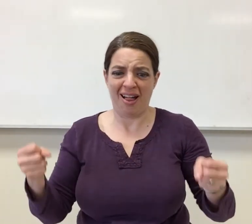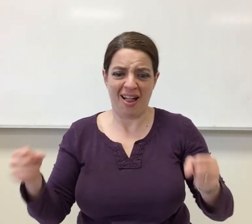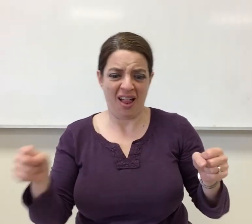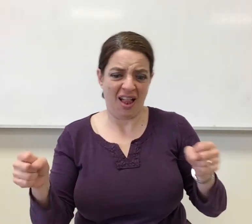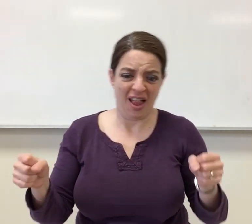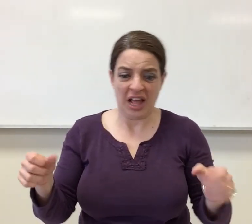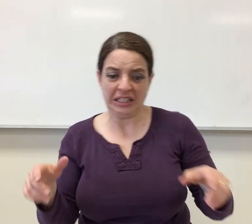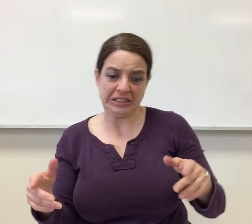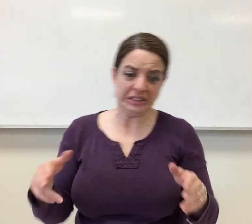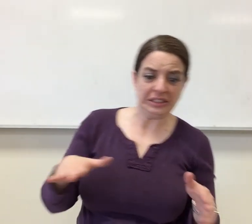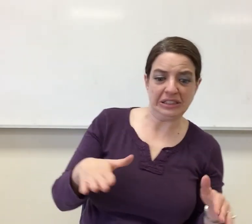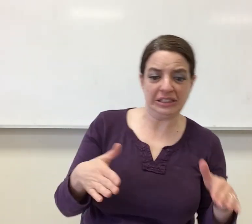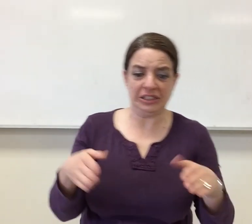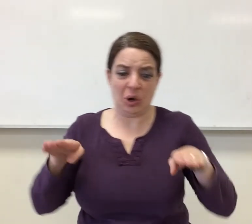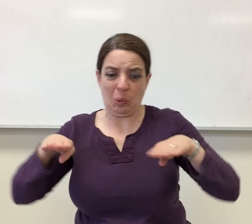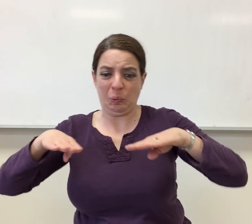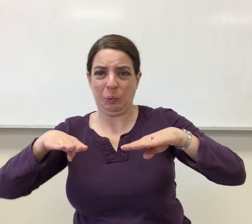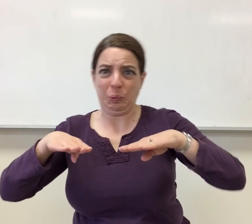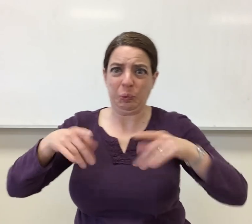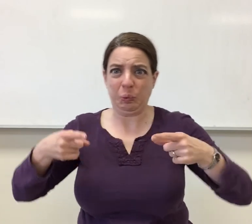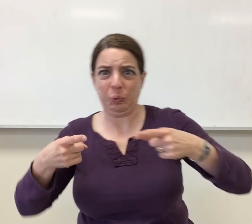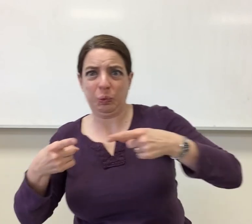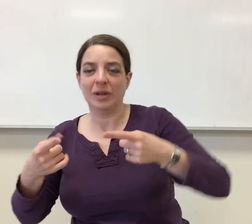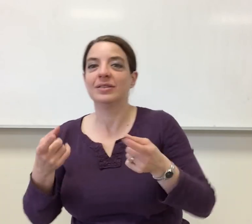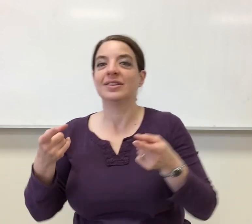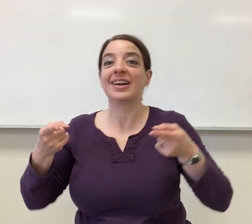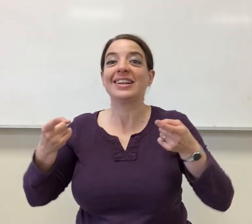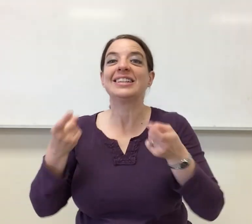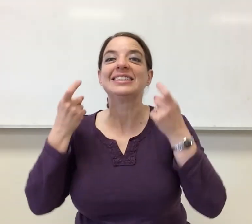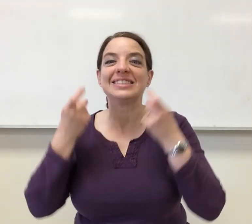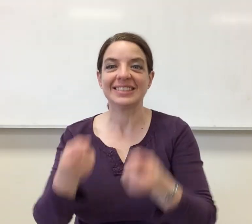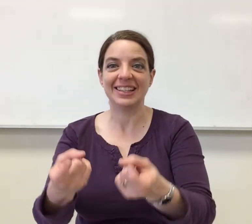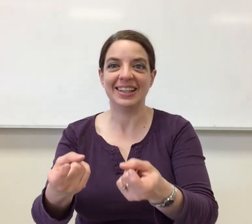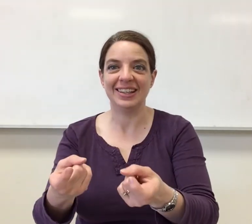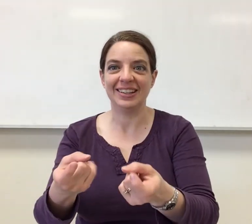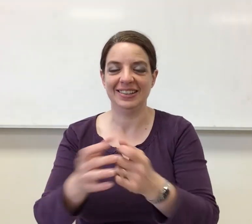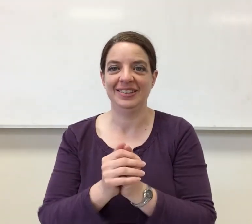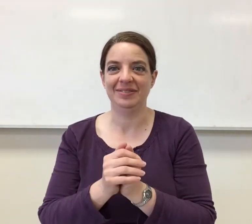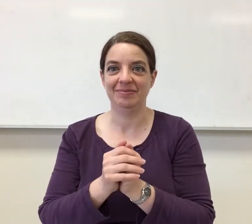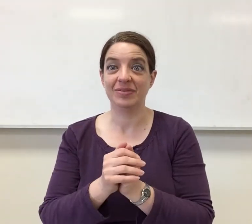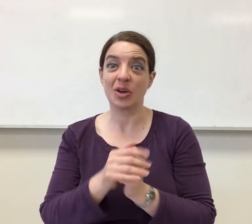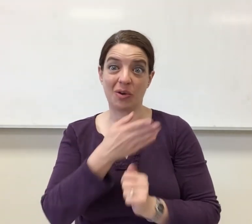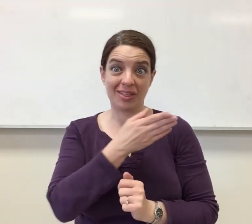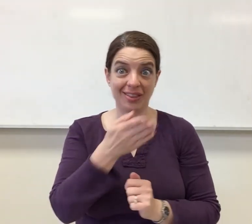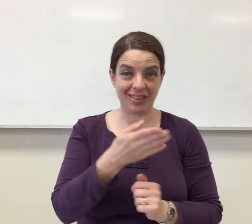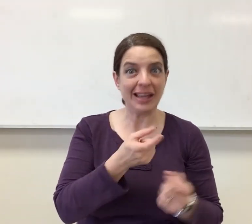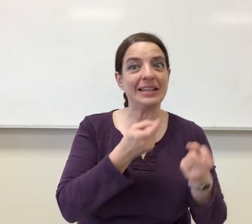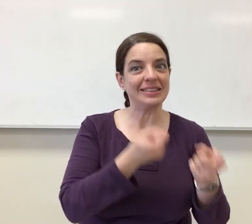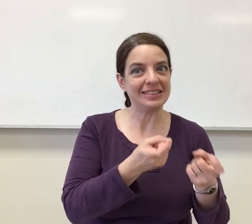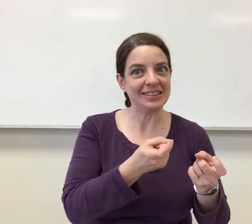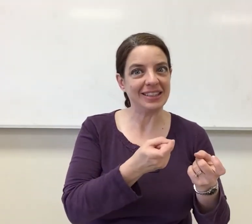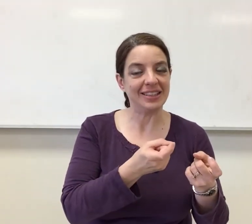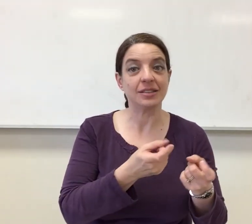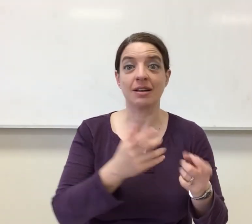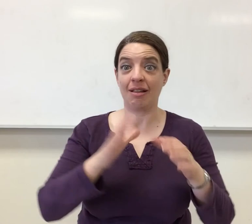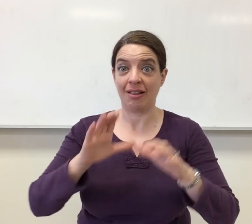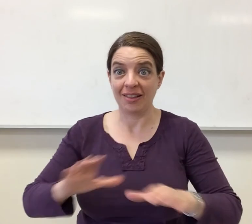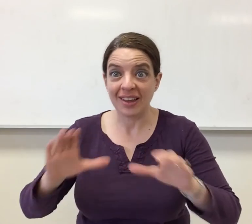Now it's an action. You're trying to stay balanced. You're trying to move. You're trying to snowplow. Now you're skiing. It's a solid movement. So the thing,